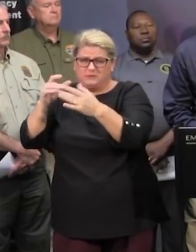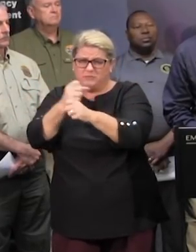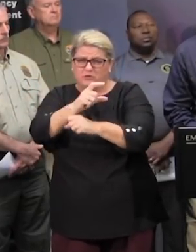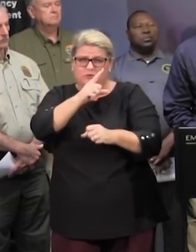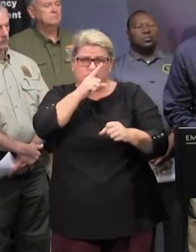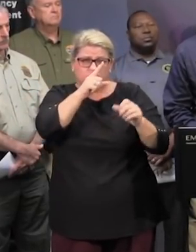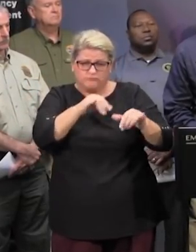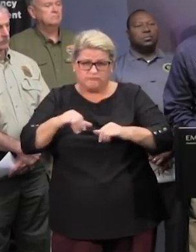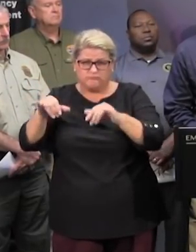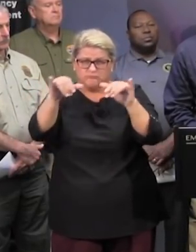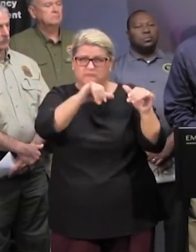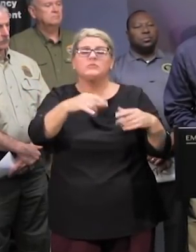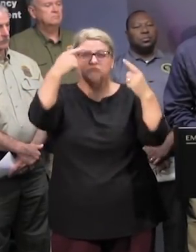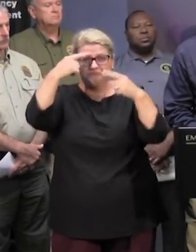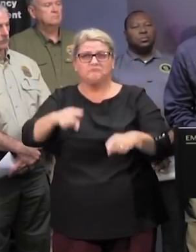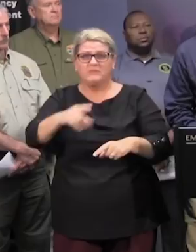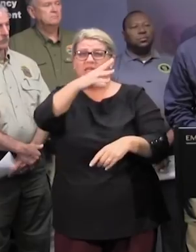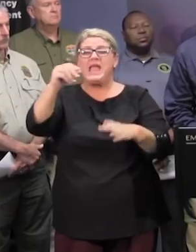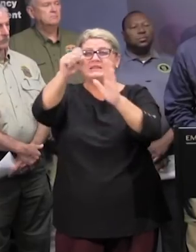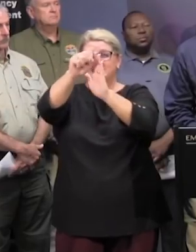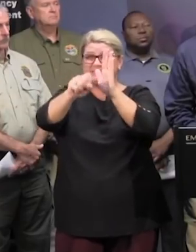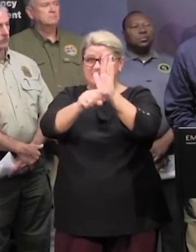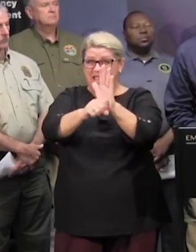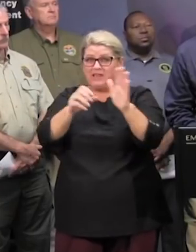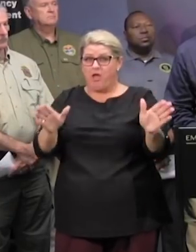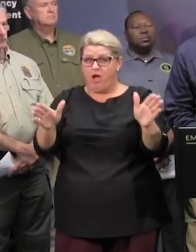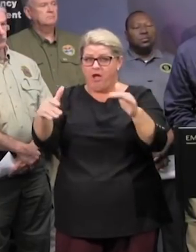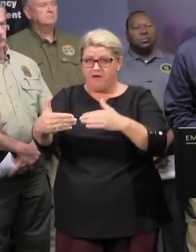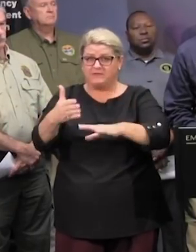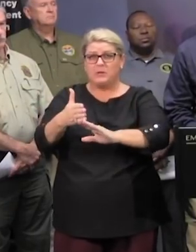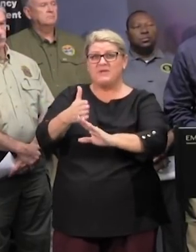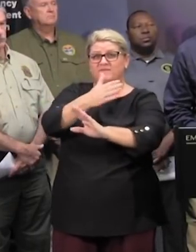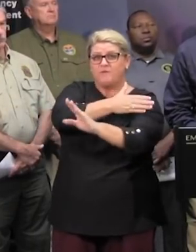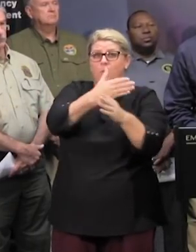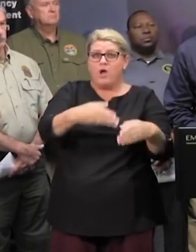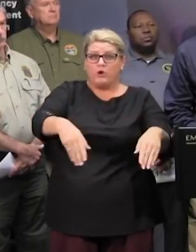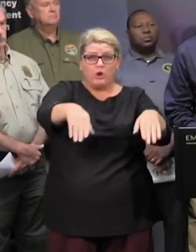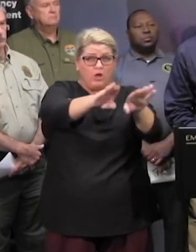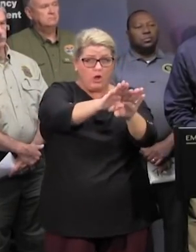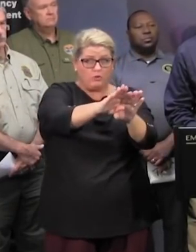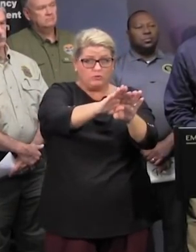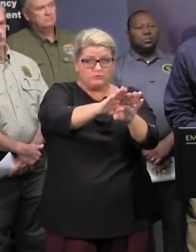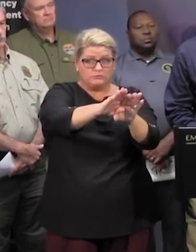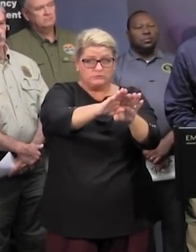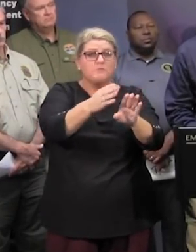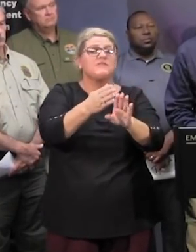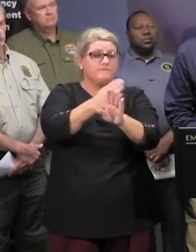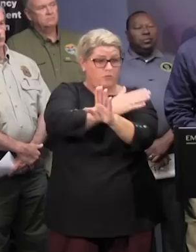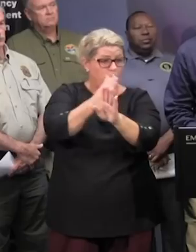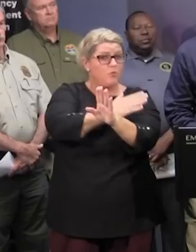also all state offices that have been previously closed all state offices please